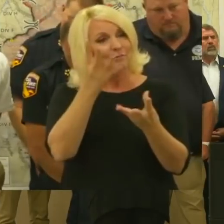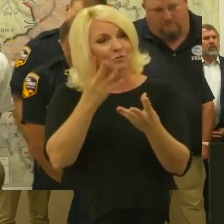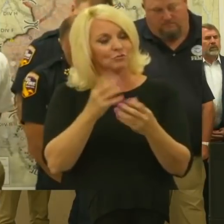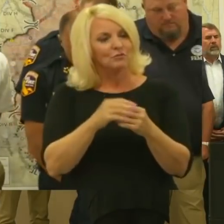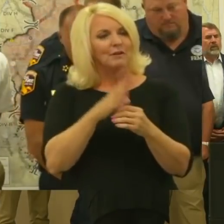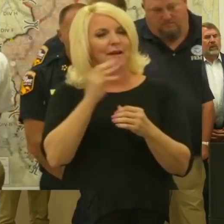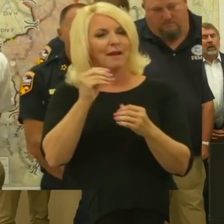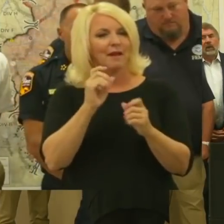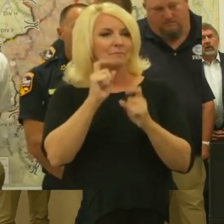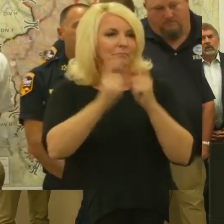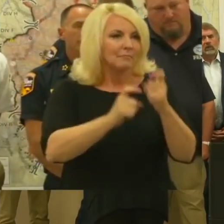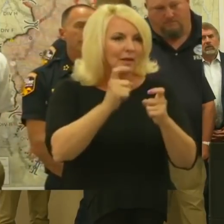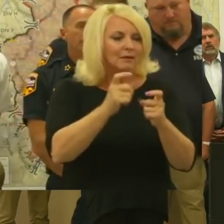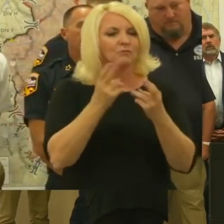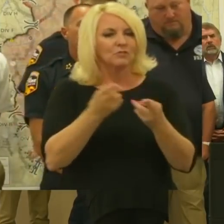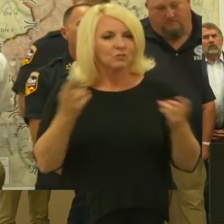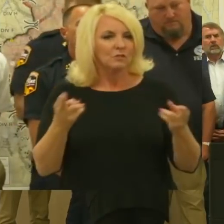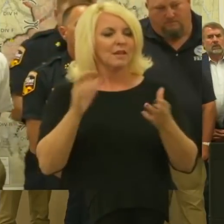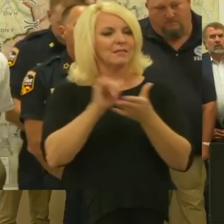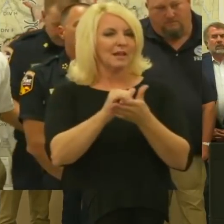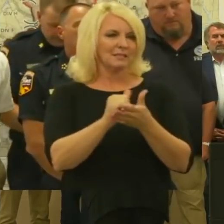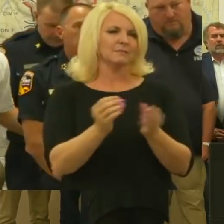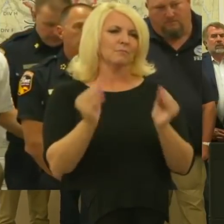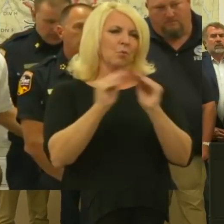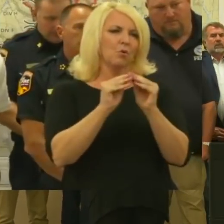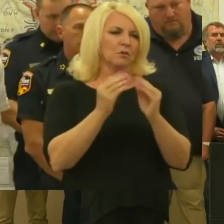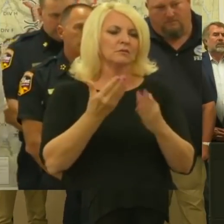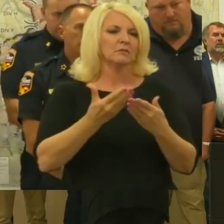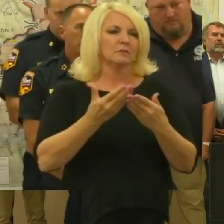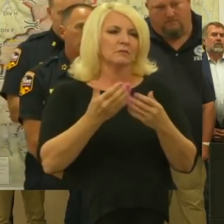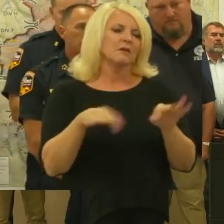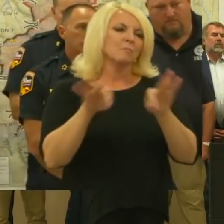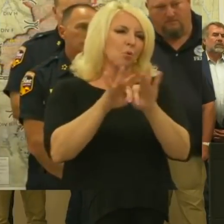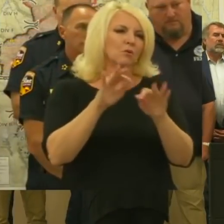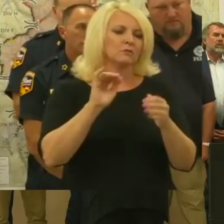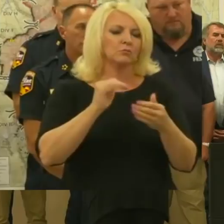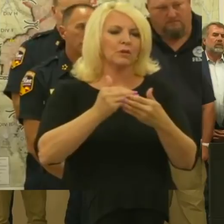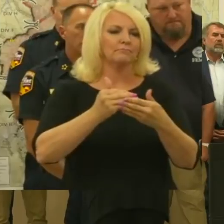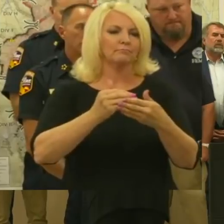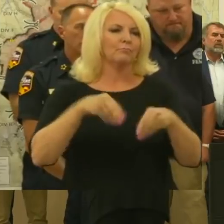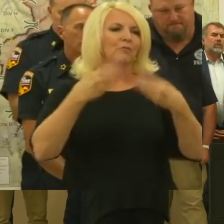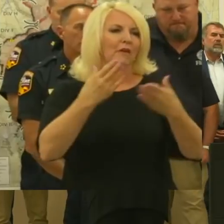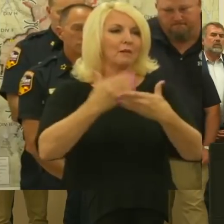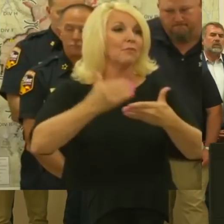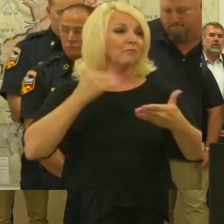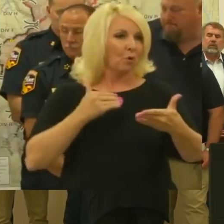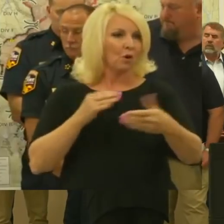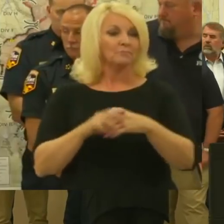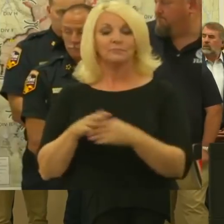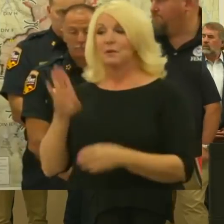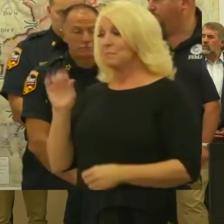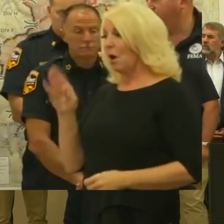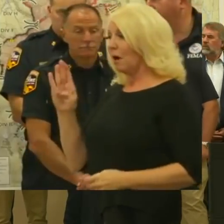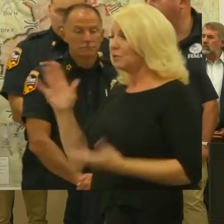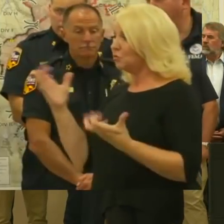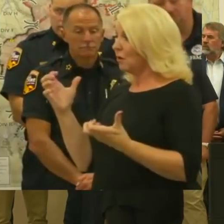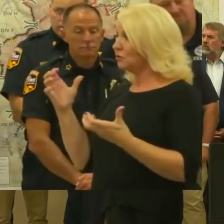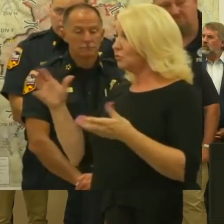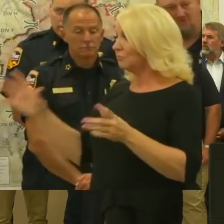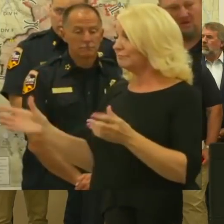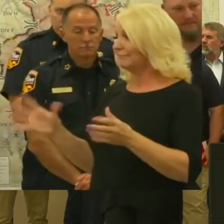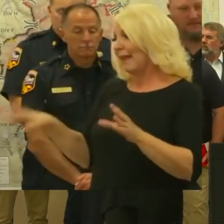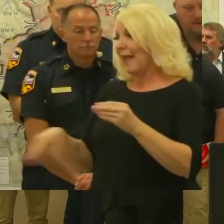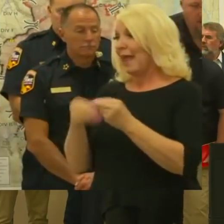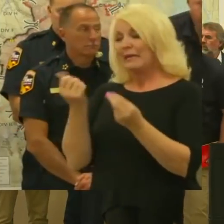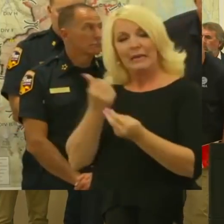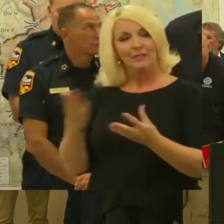on the front end to help state and locals prepare, I think is the better way to save lives and property. But Bob or Dan, do you want to add anything to this particular area?